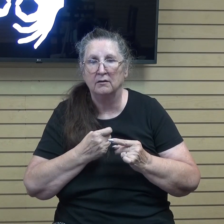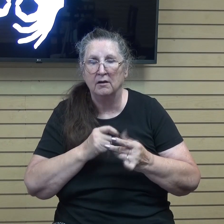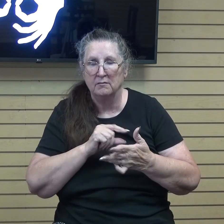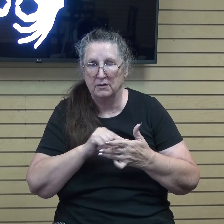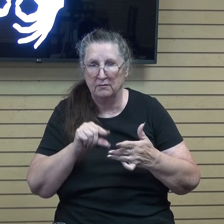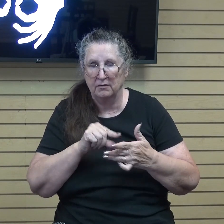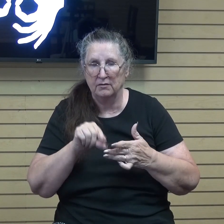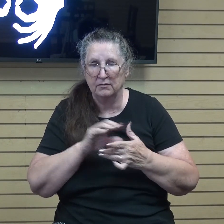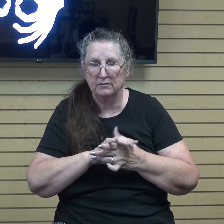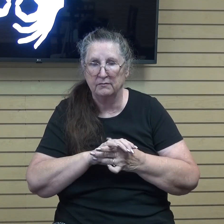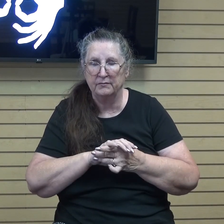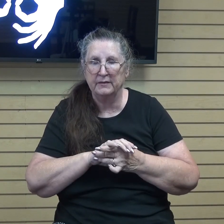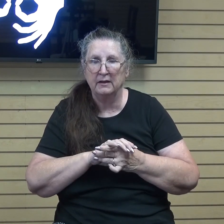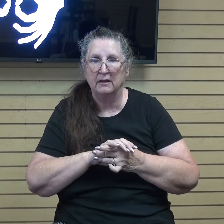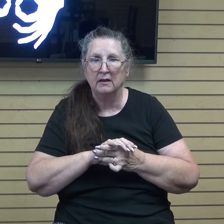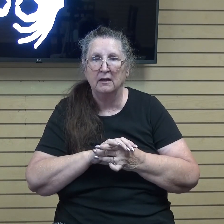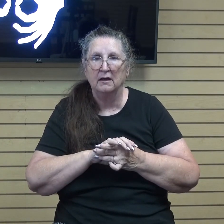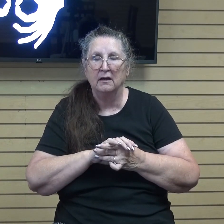for all the things I have heard from my father,